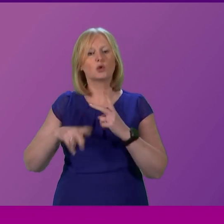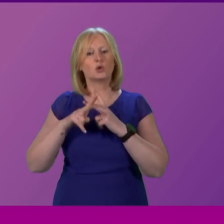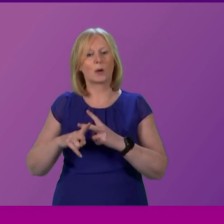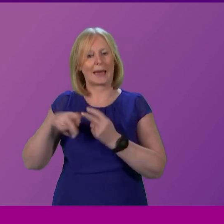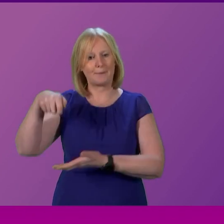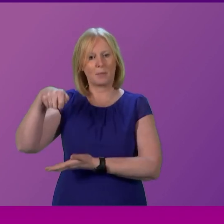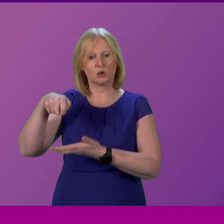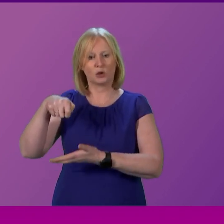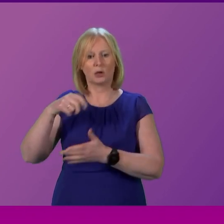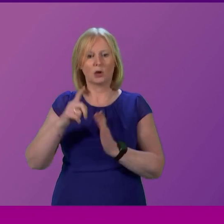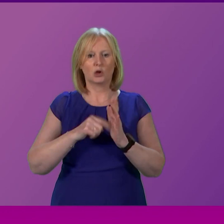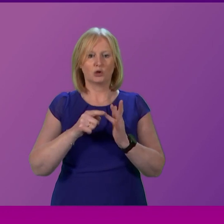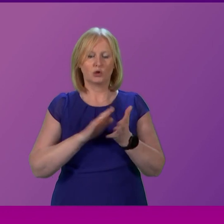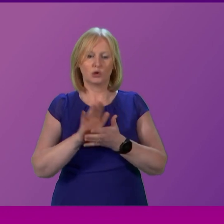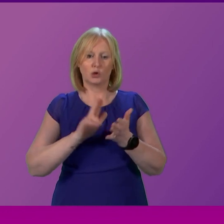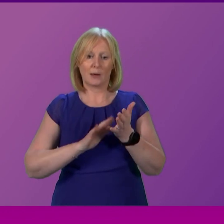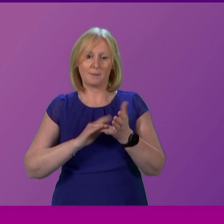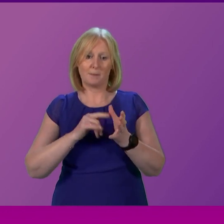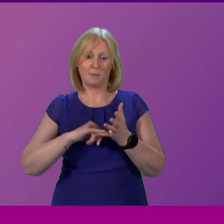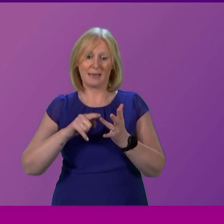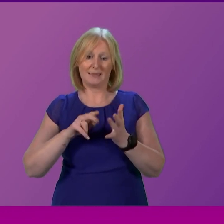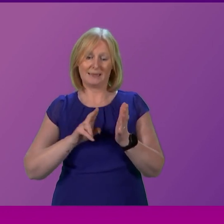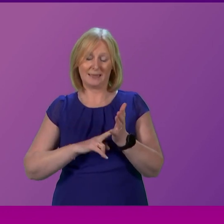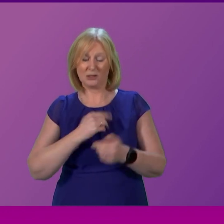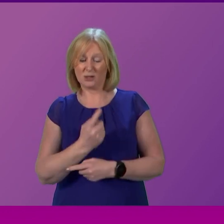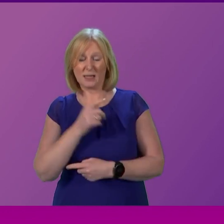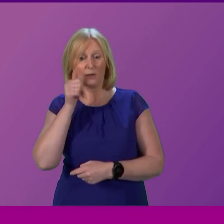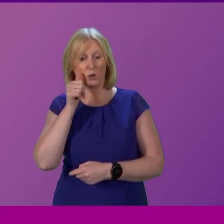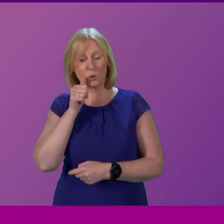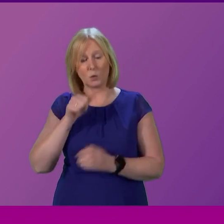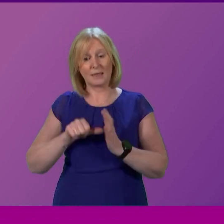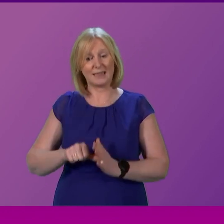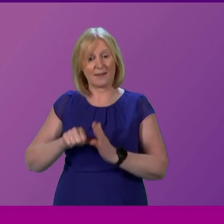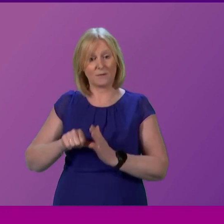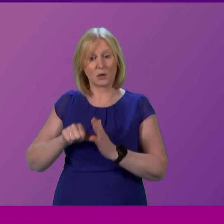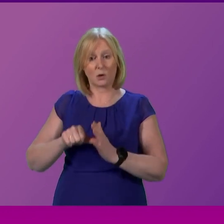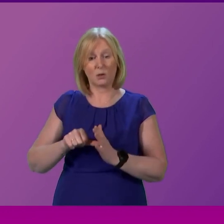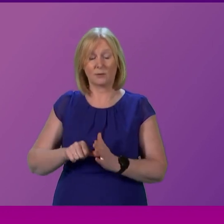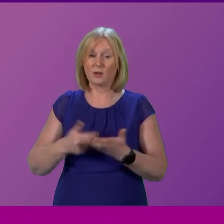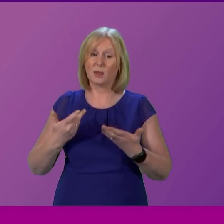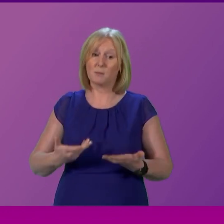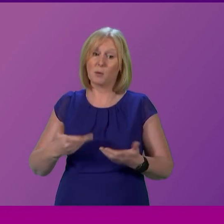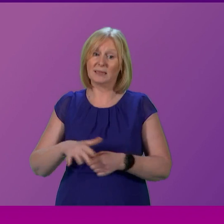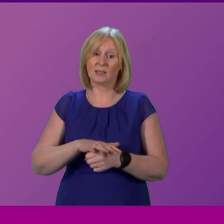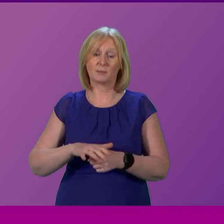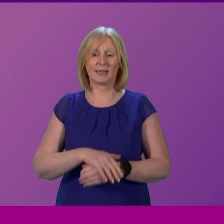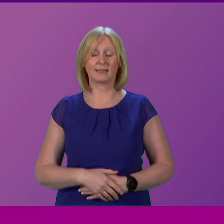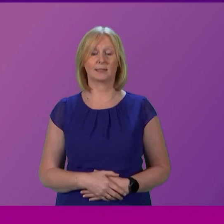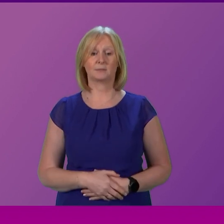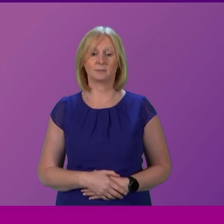as John Mason and other members know is extremely challenging given the financial circumstances we're currently under thank